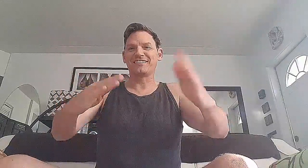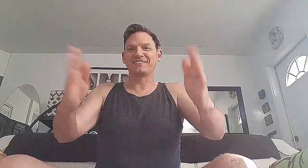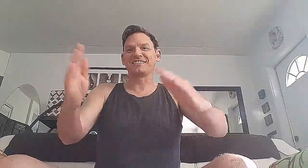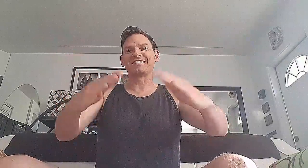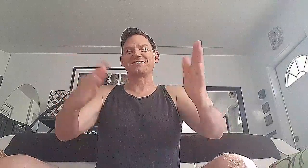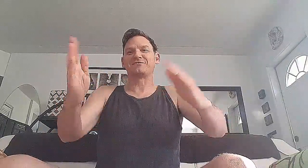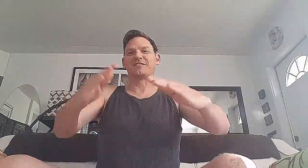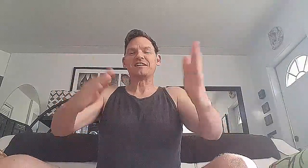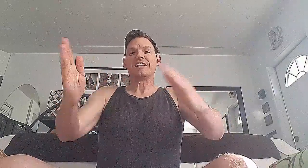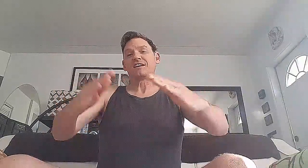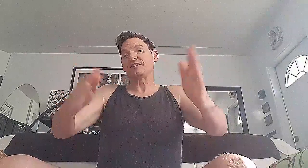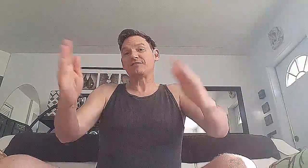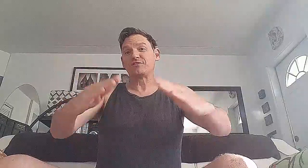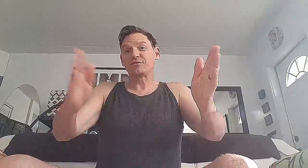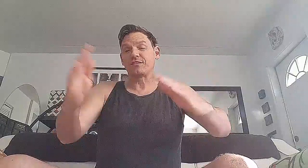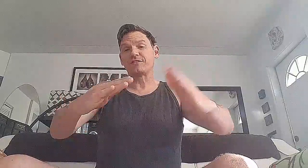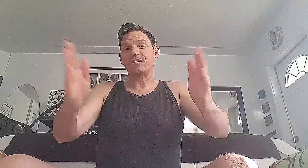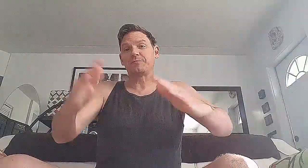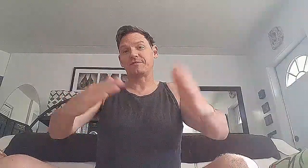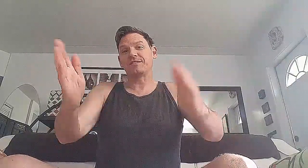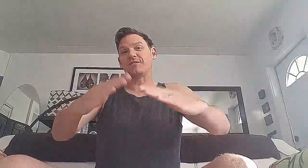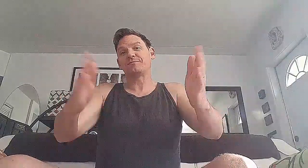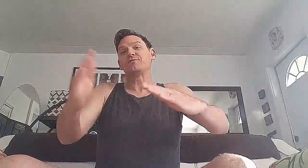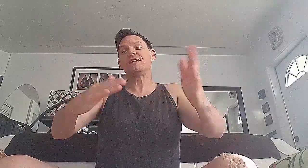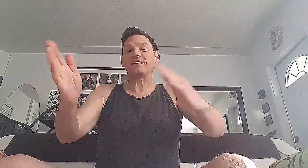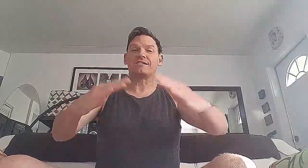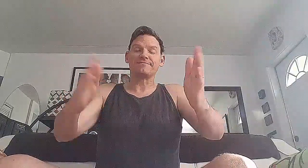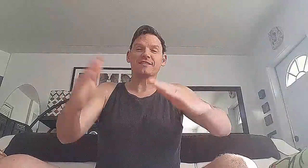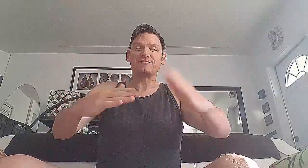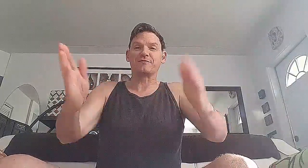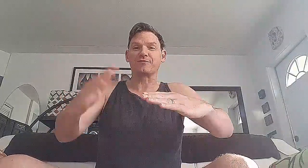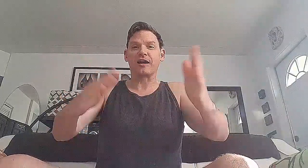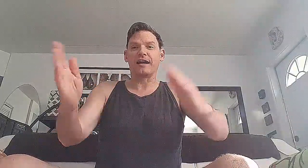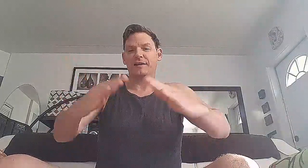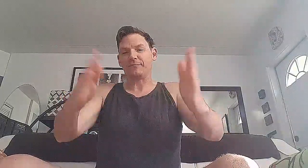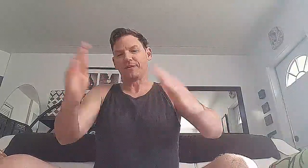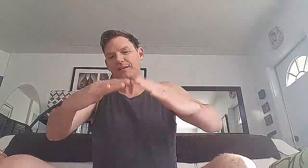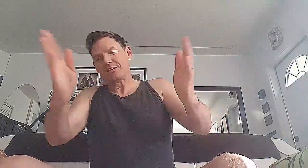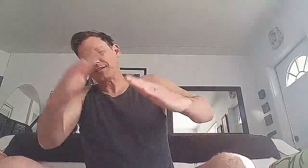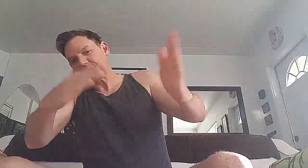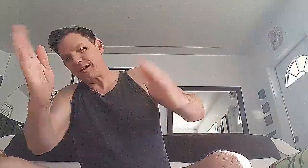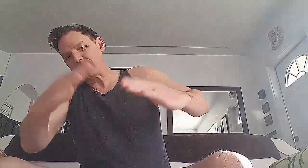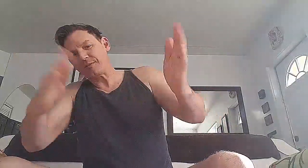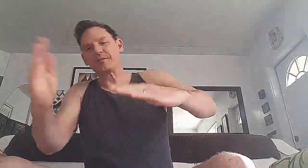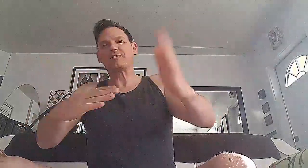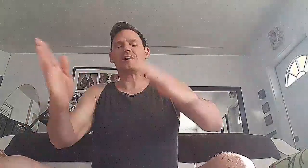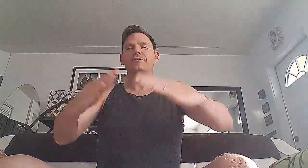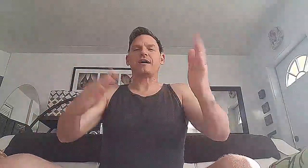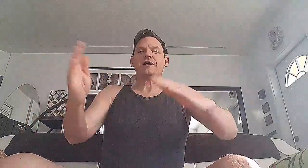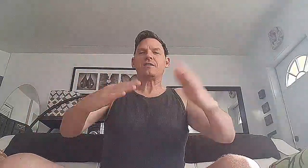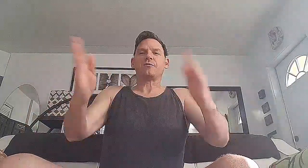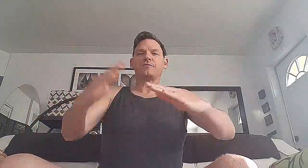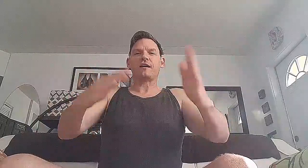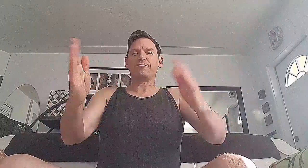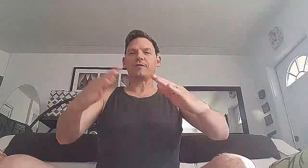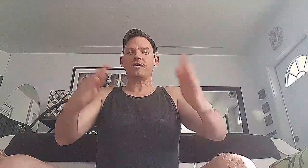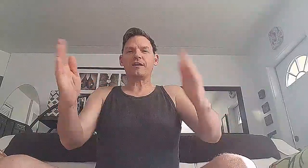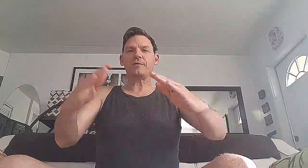It's a little different because you have to do stuff to keep it, you know, unique and give some variety. How we doing? Okay. got almost halfway there.